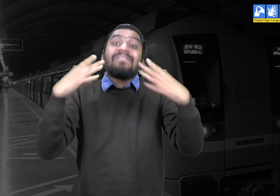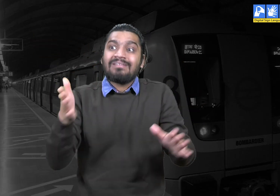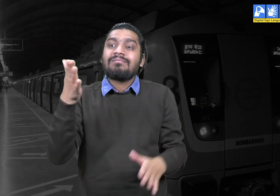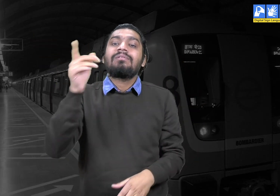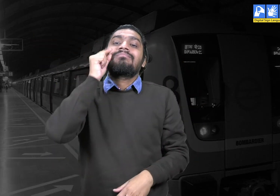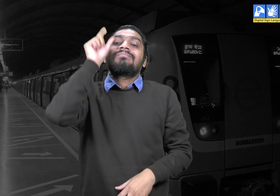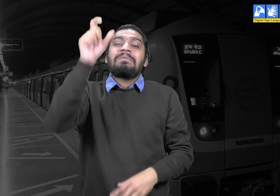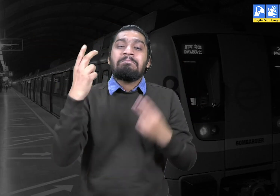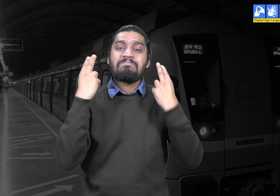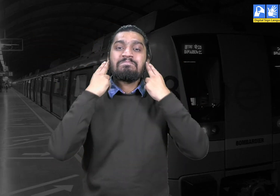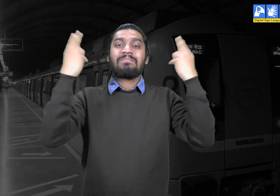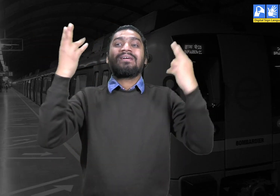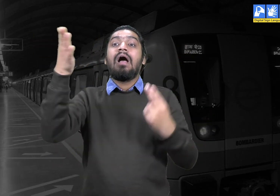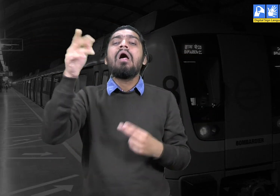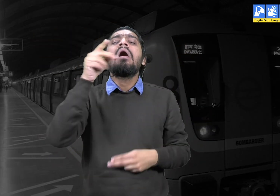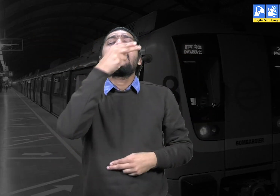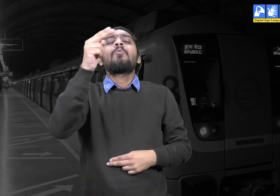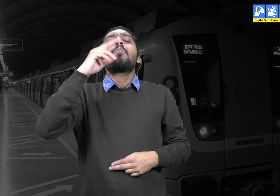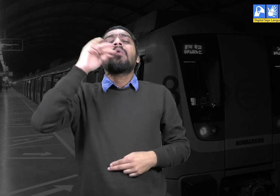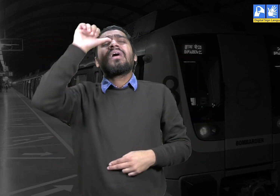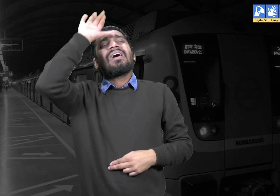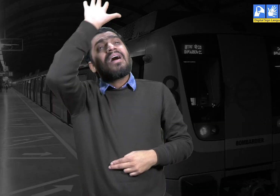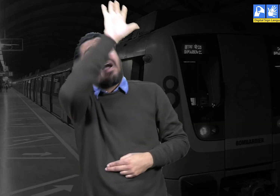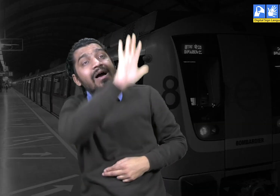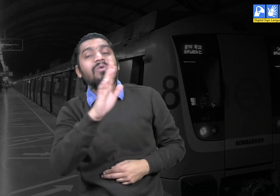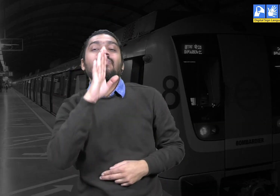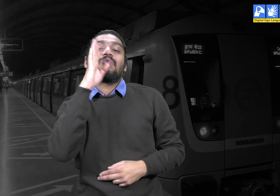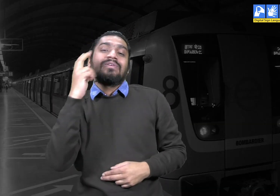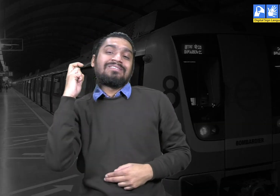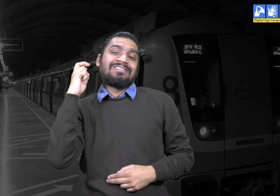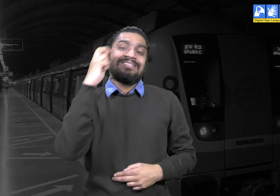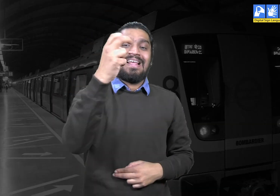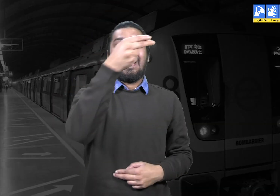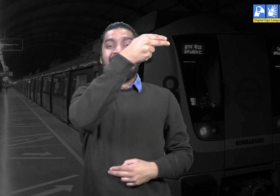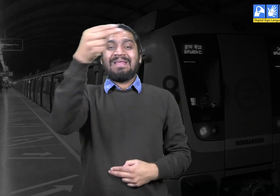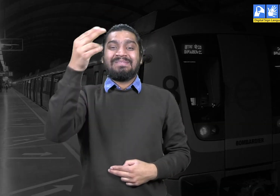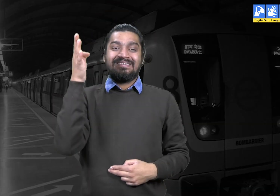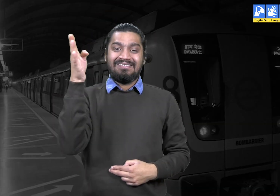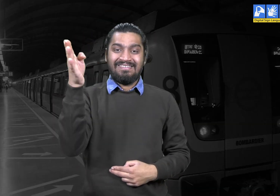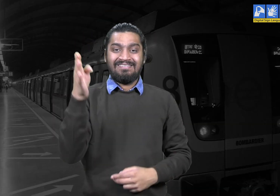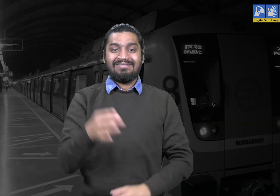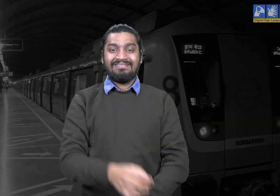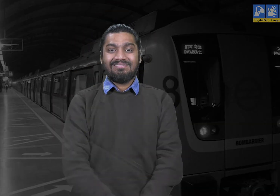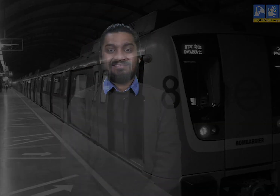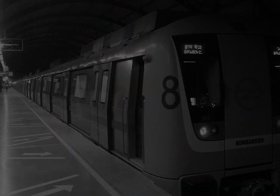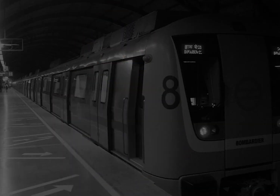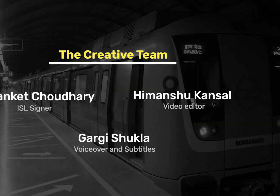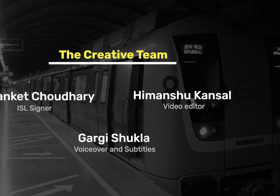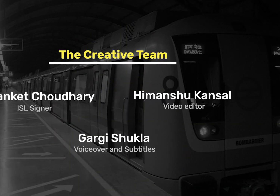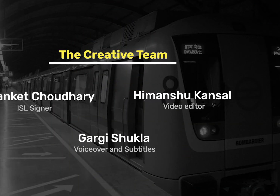That is why Mr. E. Sridharan is such a well-known personality and nicknamed as the Metro Man. He